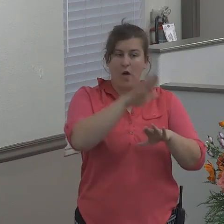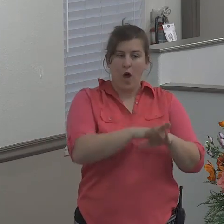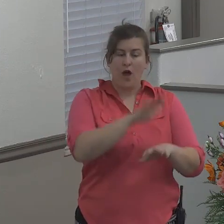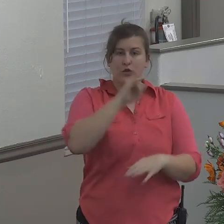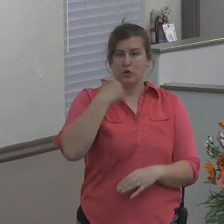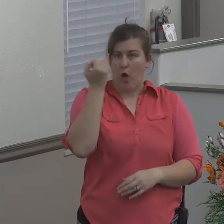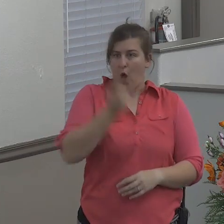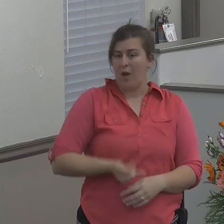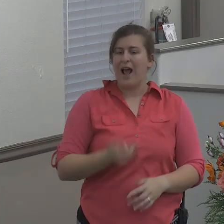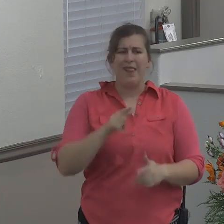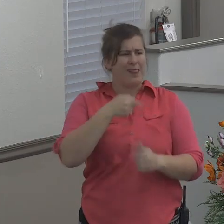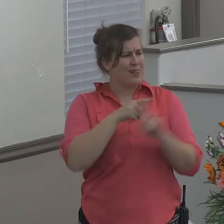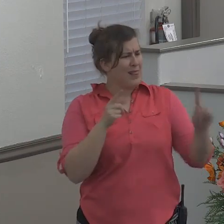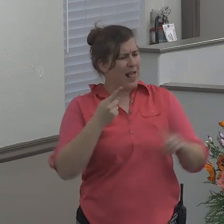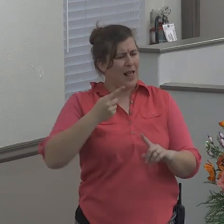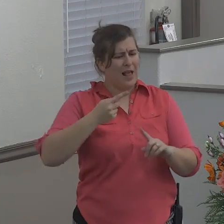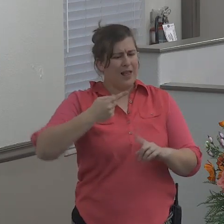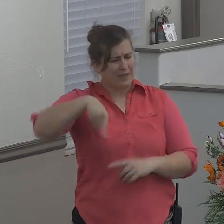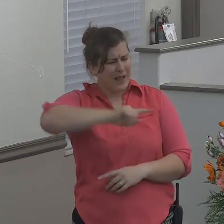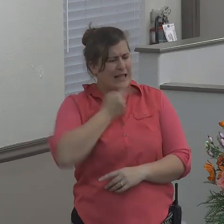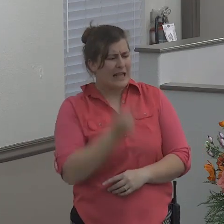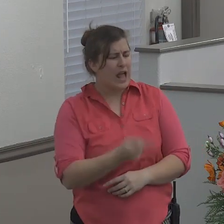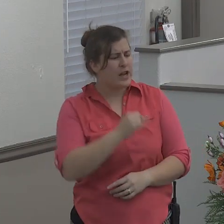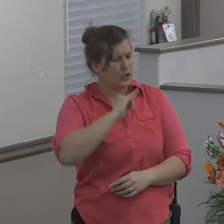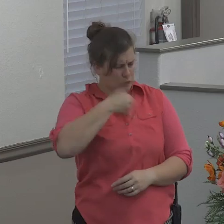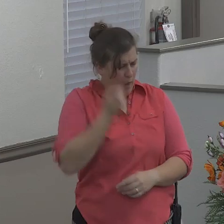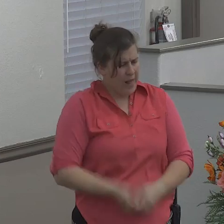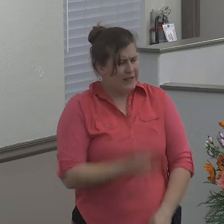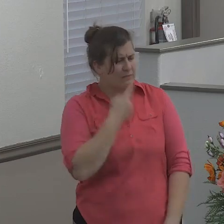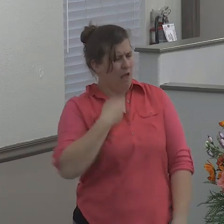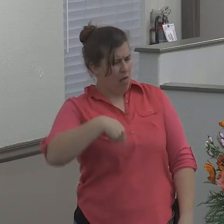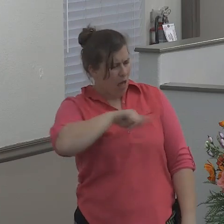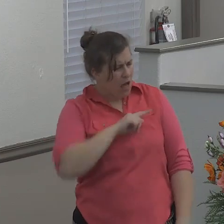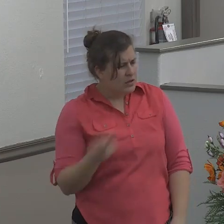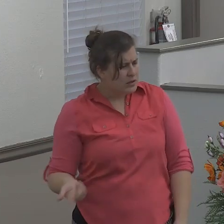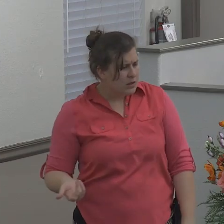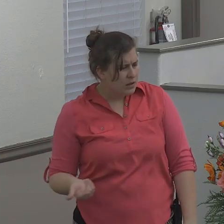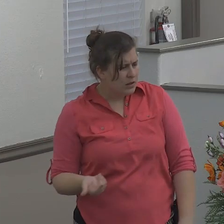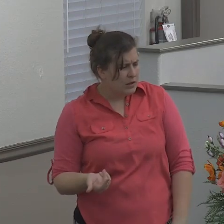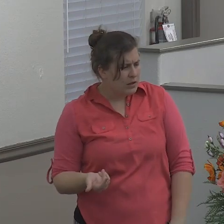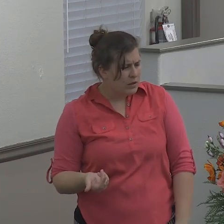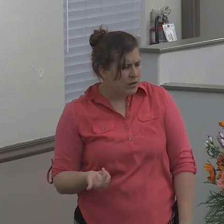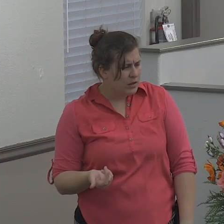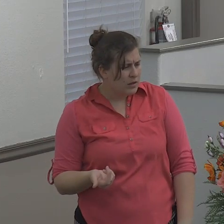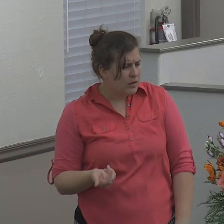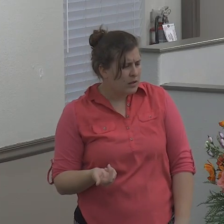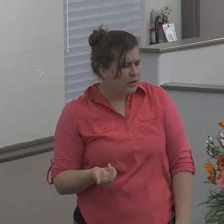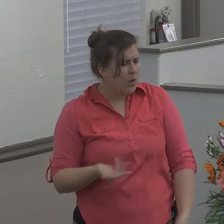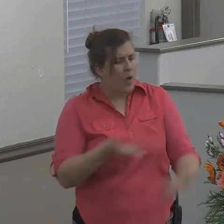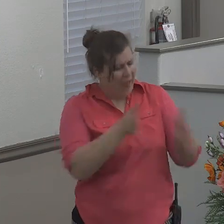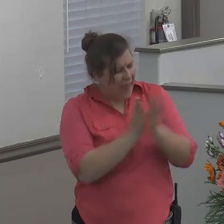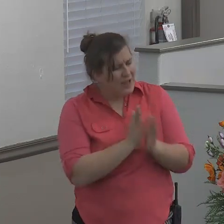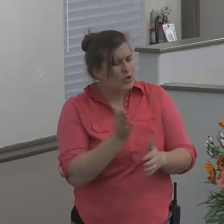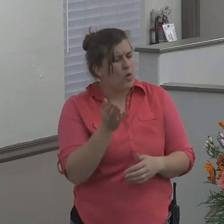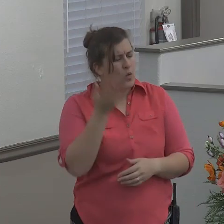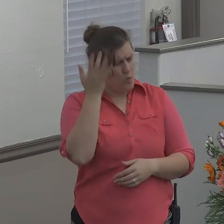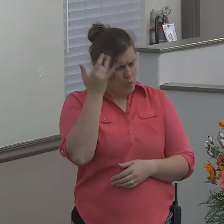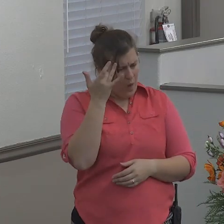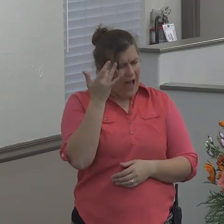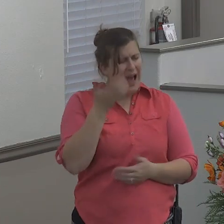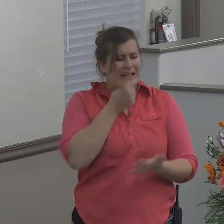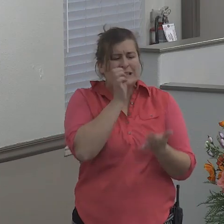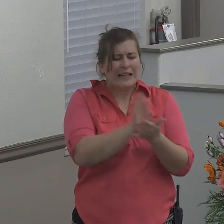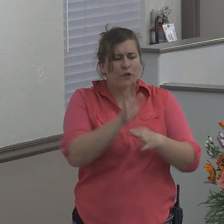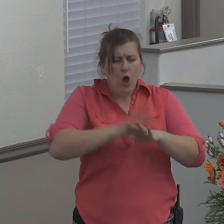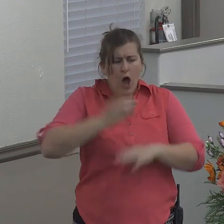Then said they unto him, Tell us, we pray. Tell us, we pray thee, for whose cause this evil is